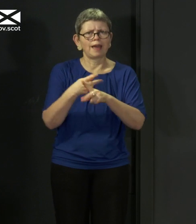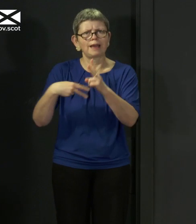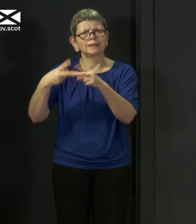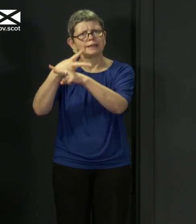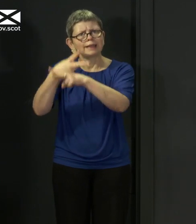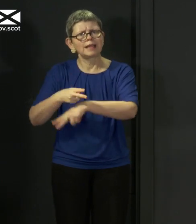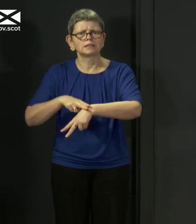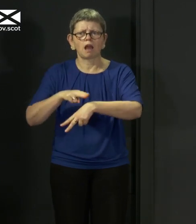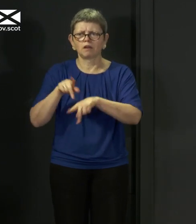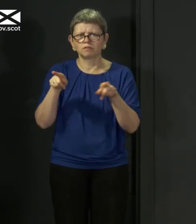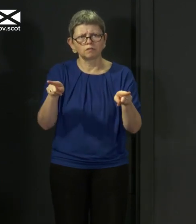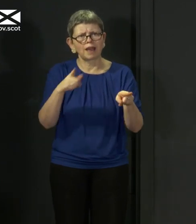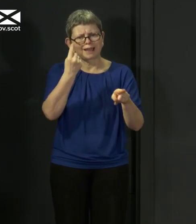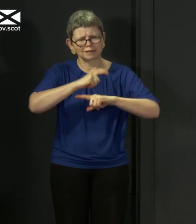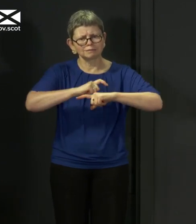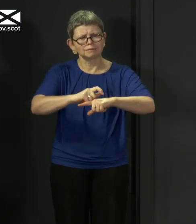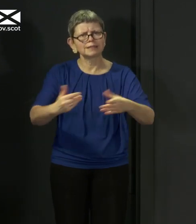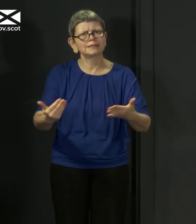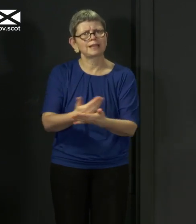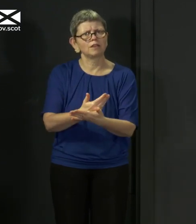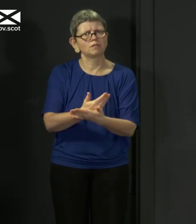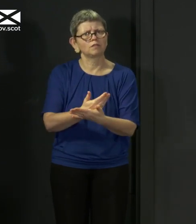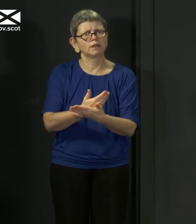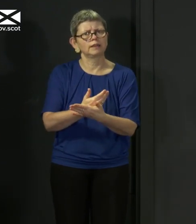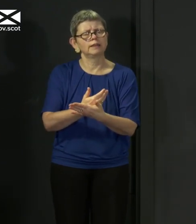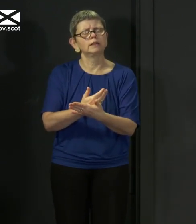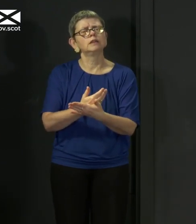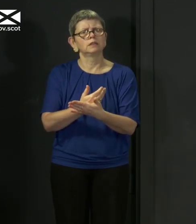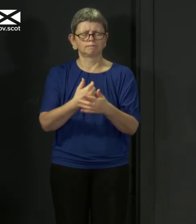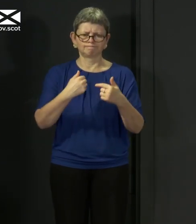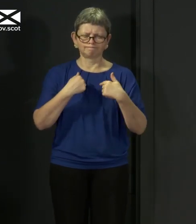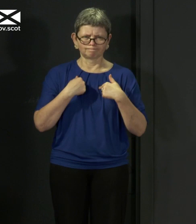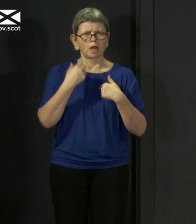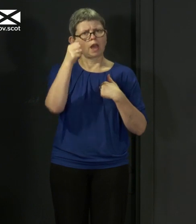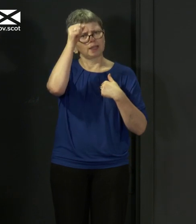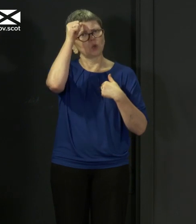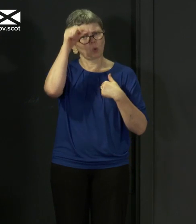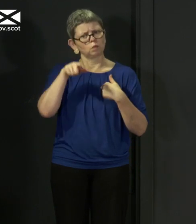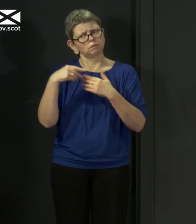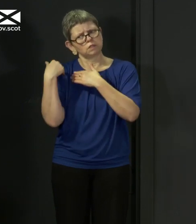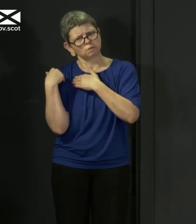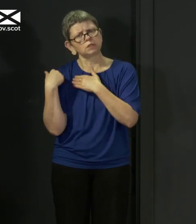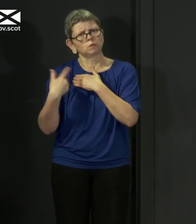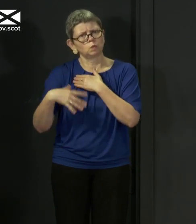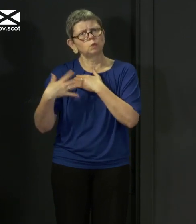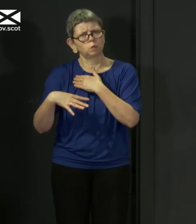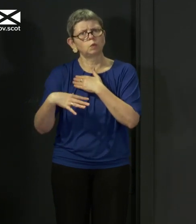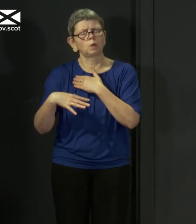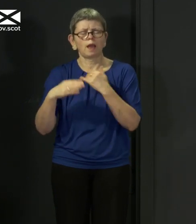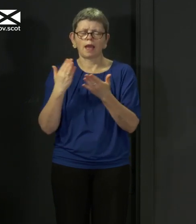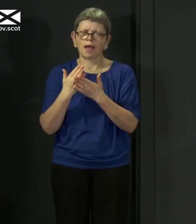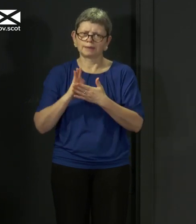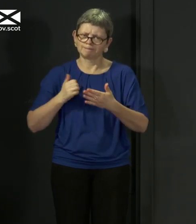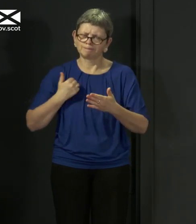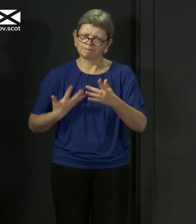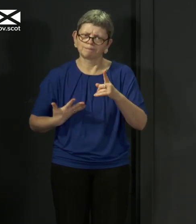stress again today that I and the Scottish Government are acutely aware of that responsibility and will work each and every day to do everything we can